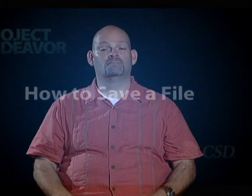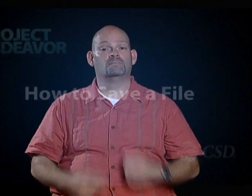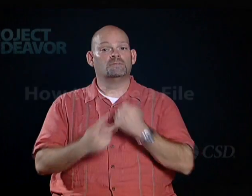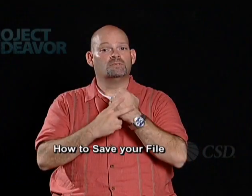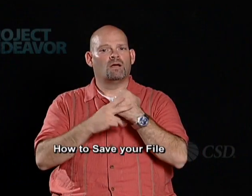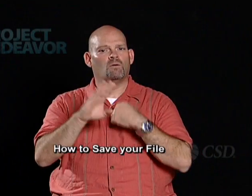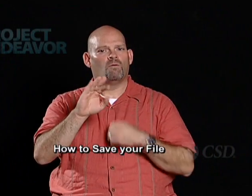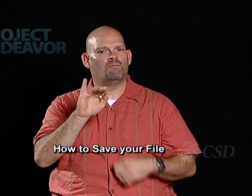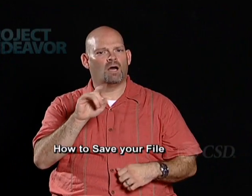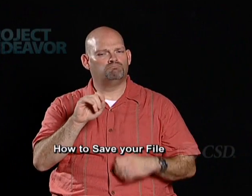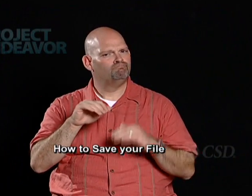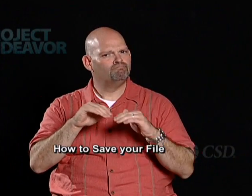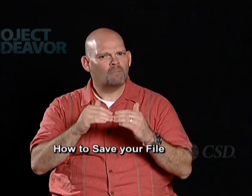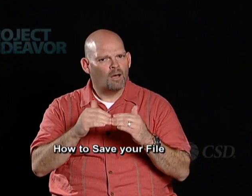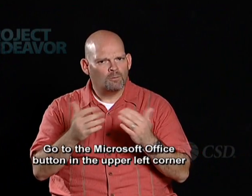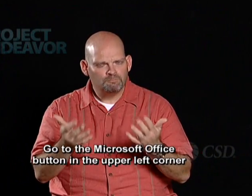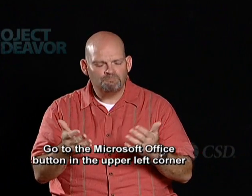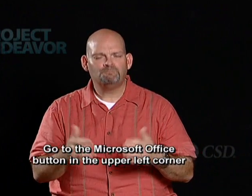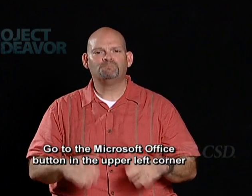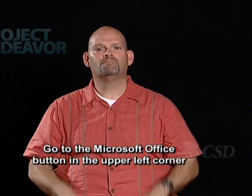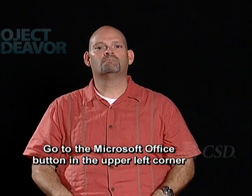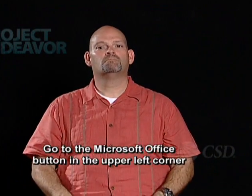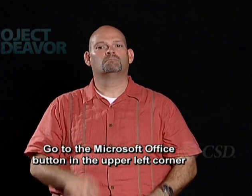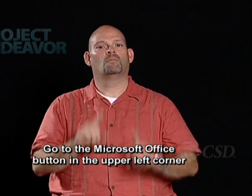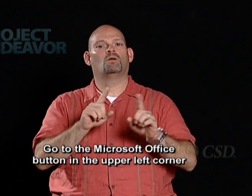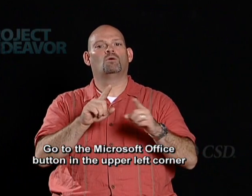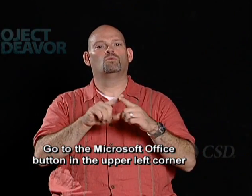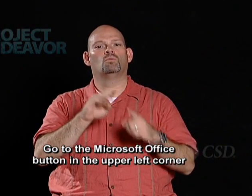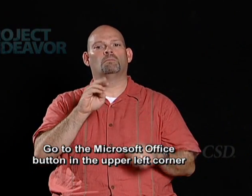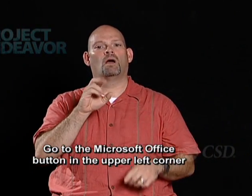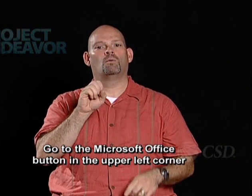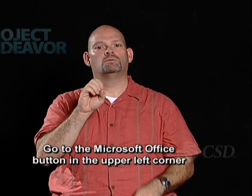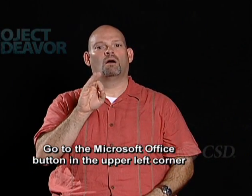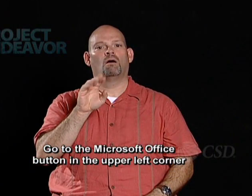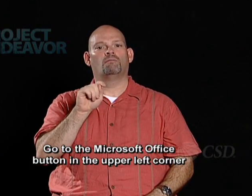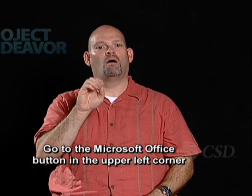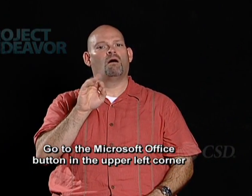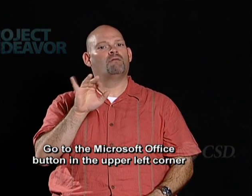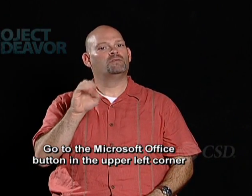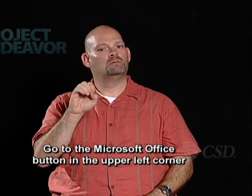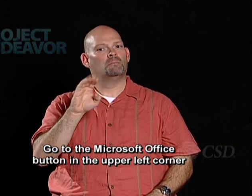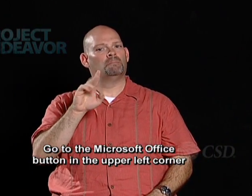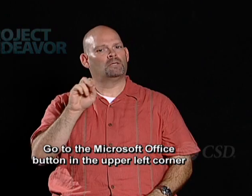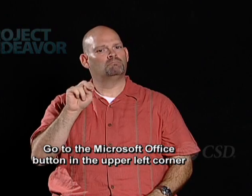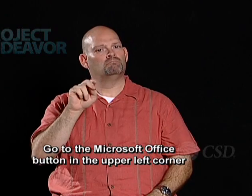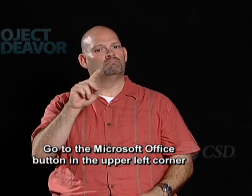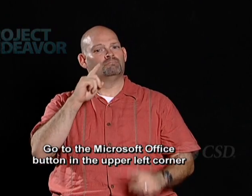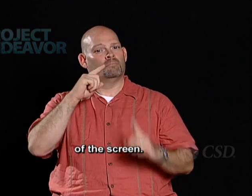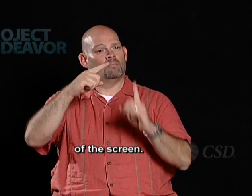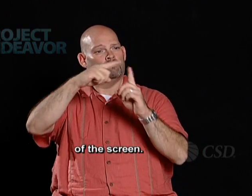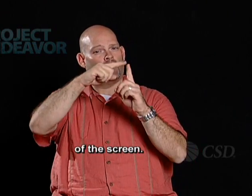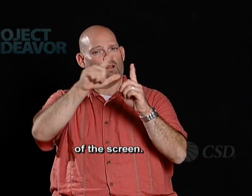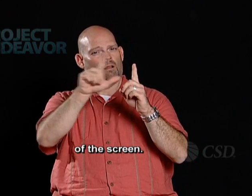How to save your file? Go to the Microsoft Office button in the upper left corner of the screen.